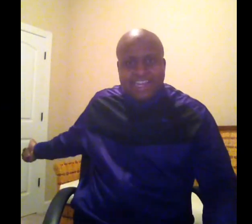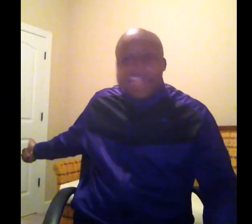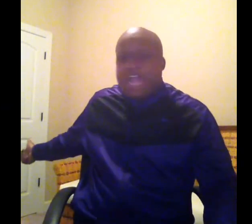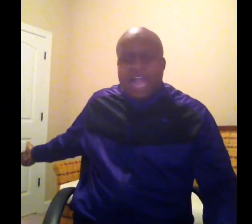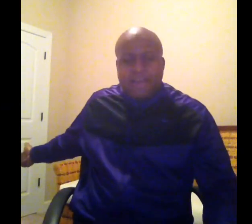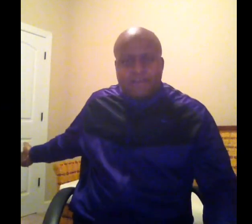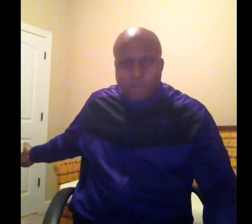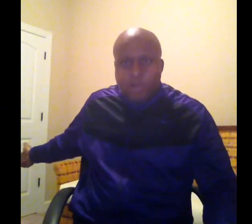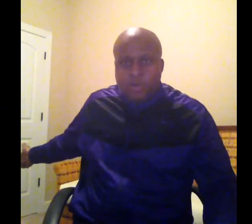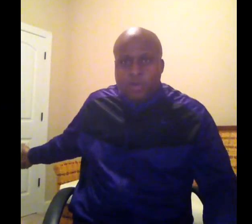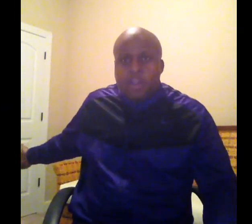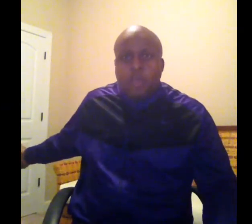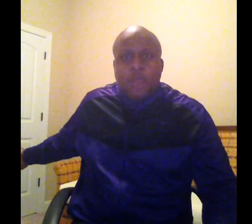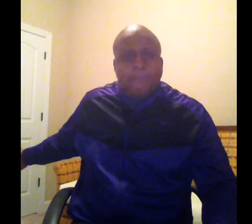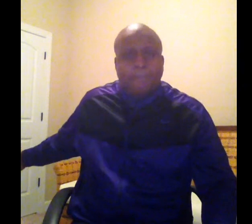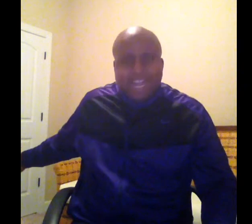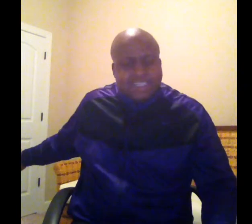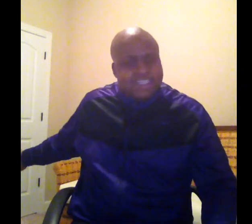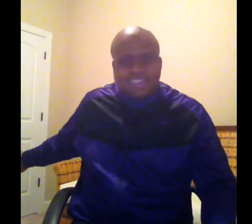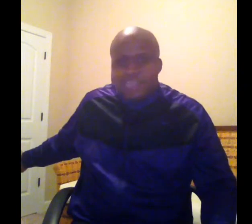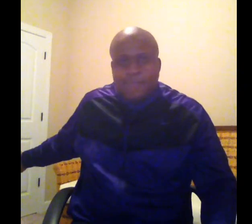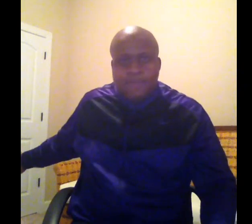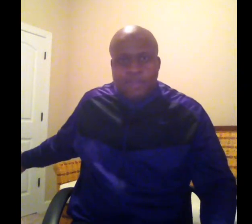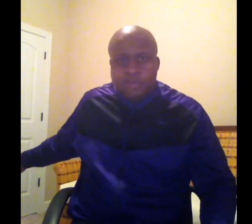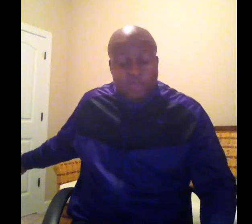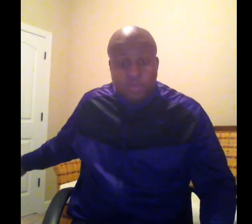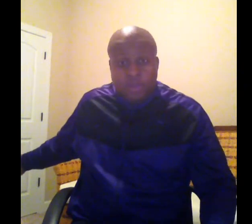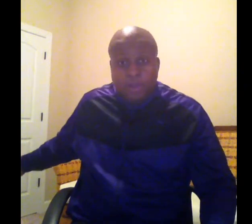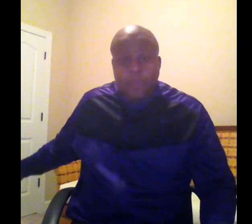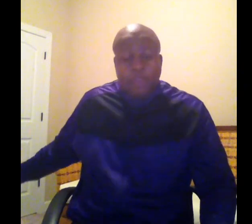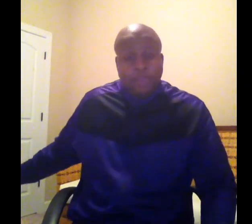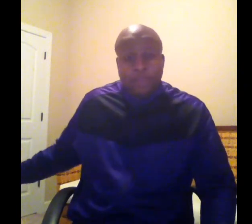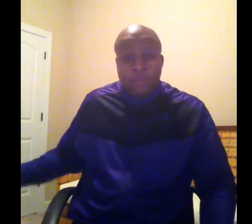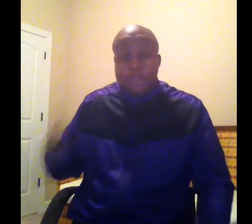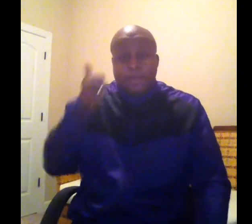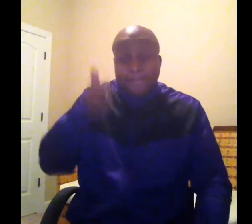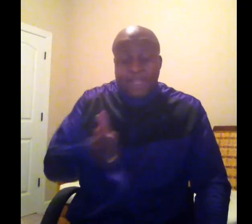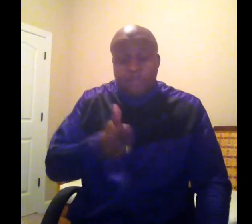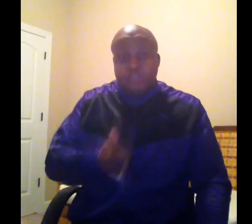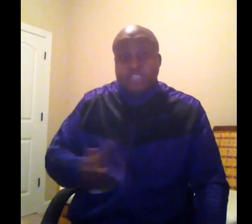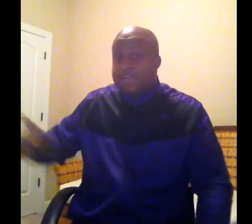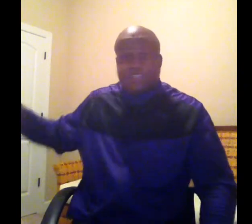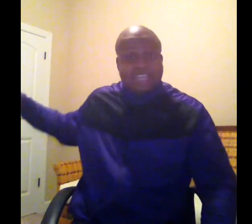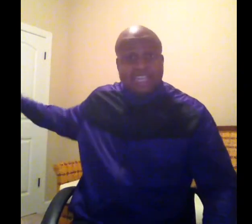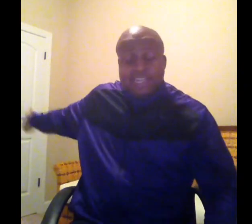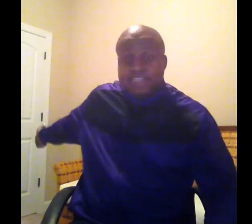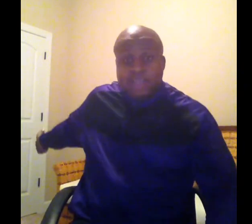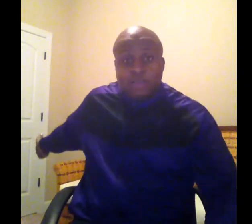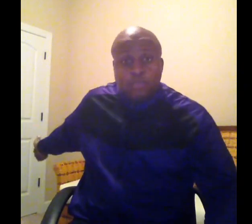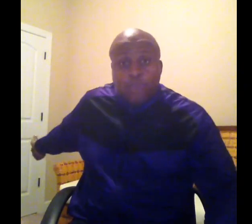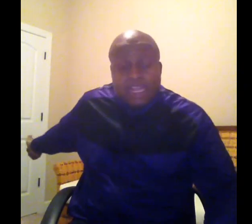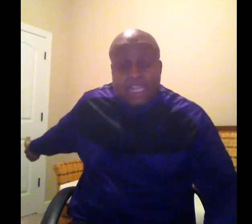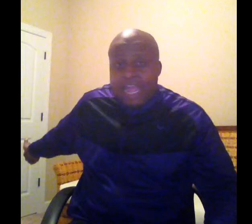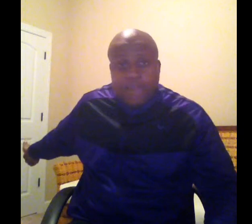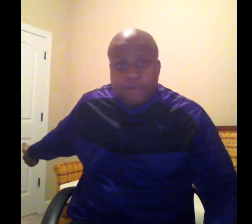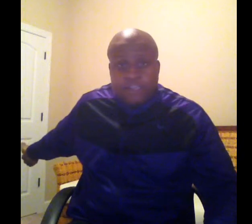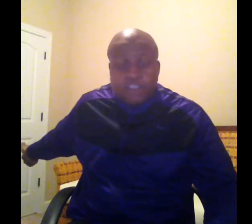out of a corner. What boxing champion do you know that when the bell sounds that he doesn't come running out of his